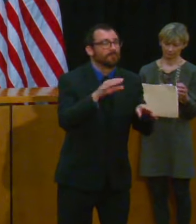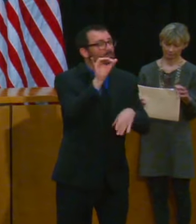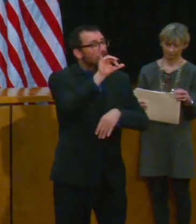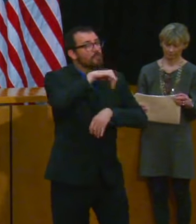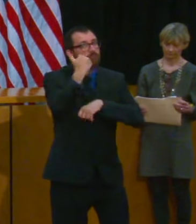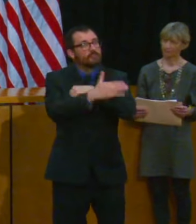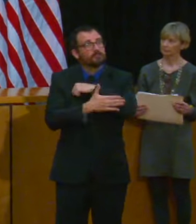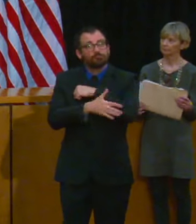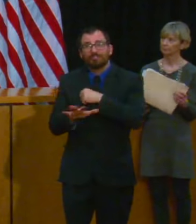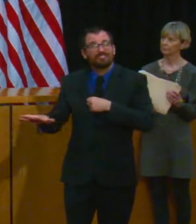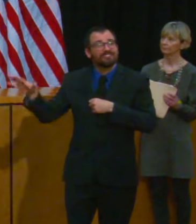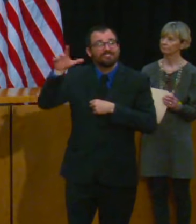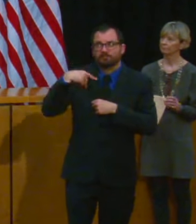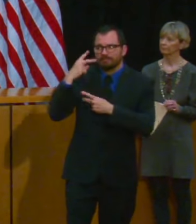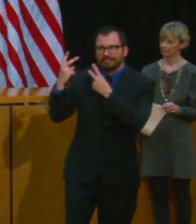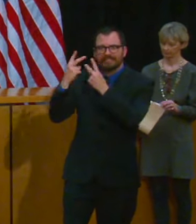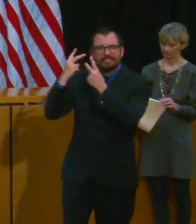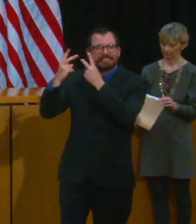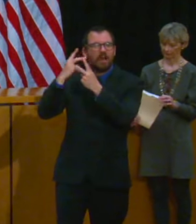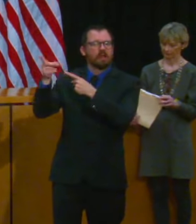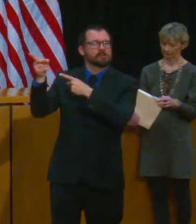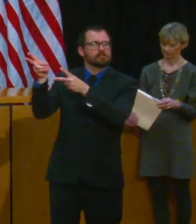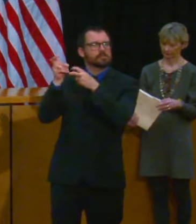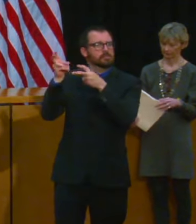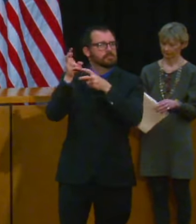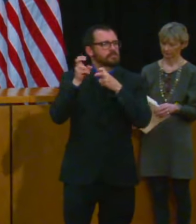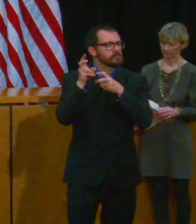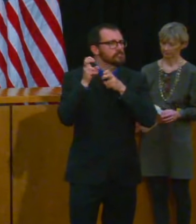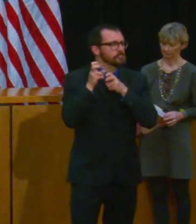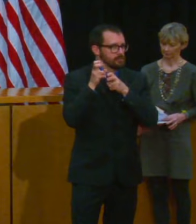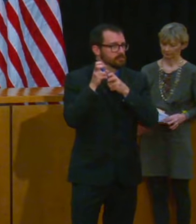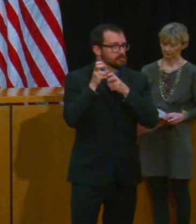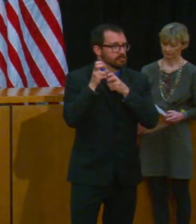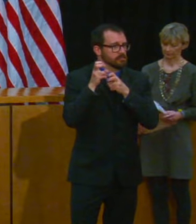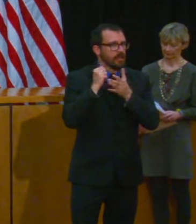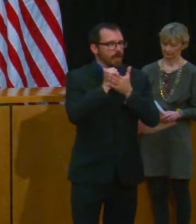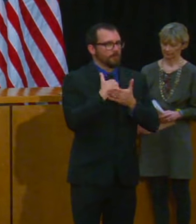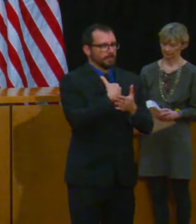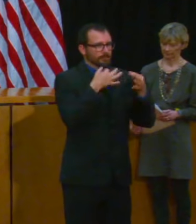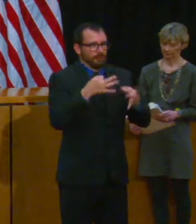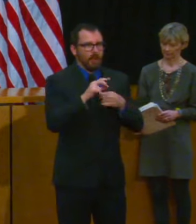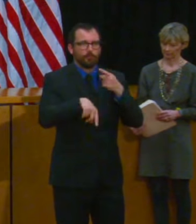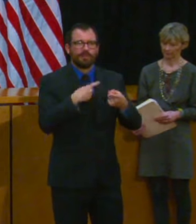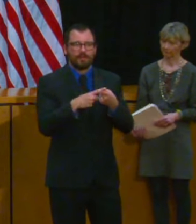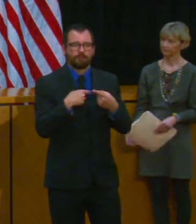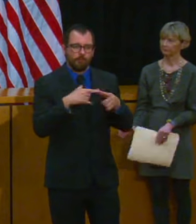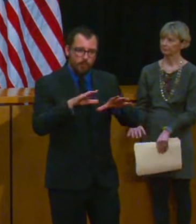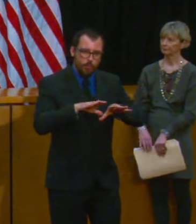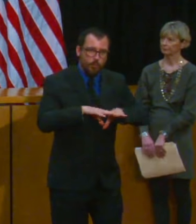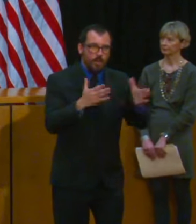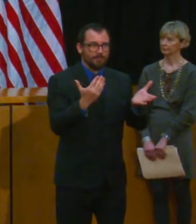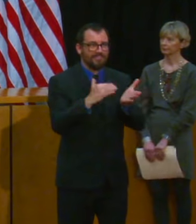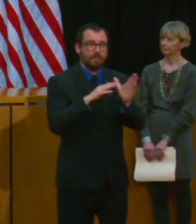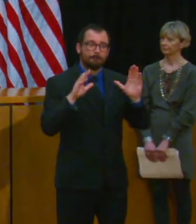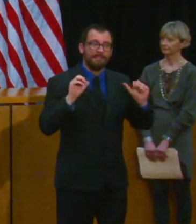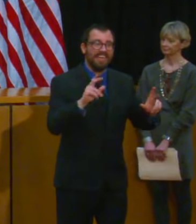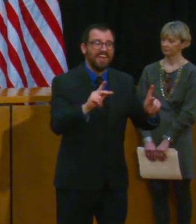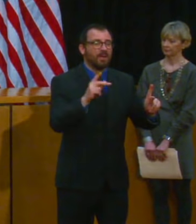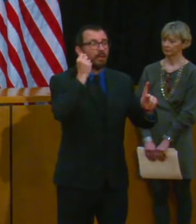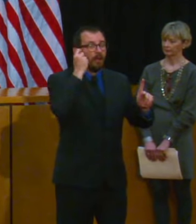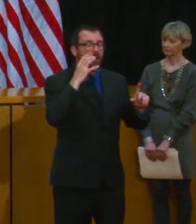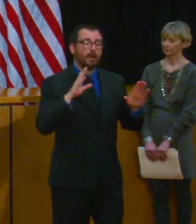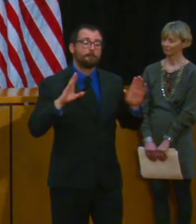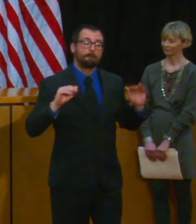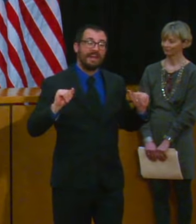way that is safe and will be successful and that we don't create a scenario in which this virus comes back at some point down the road